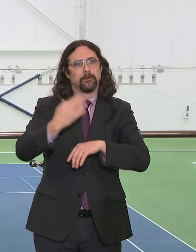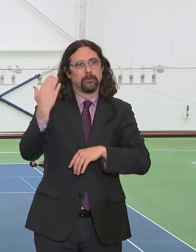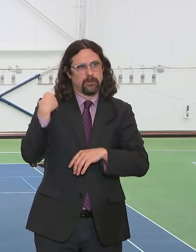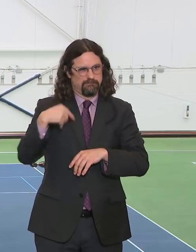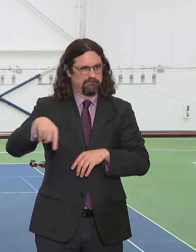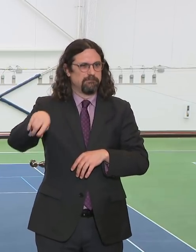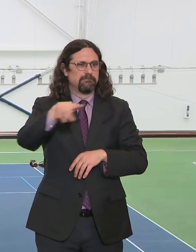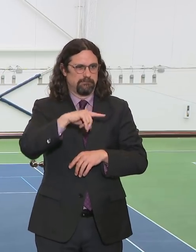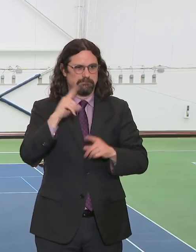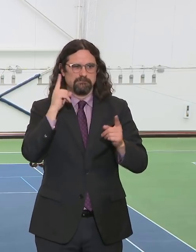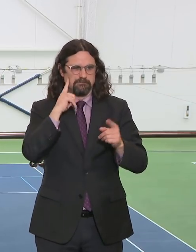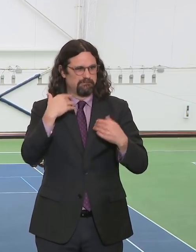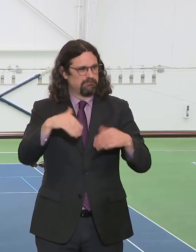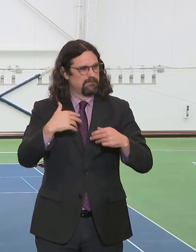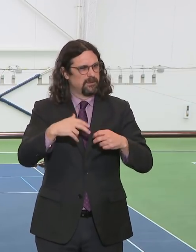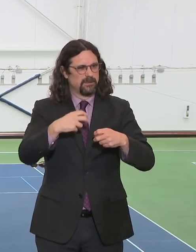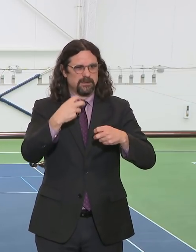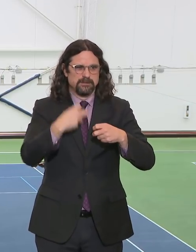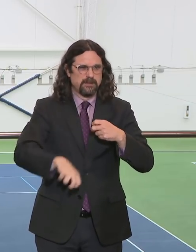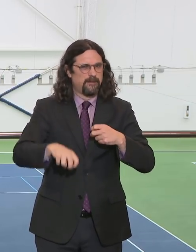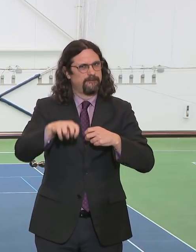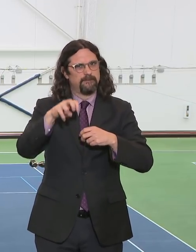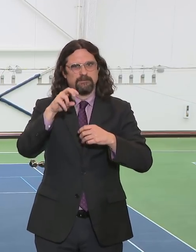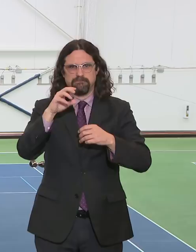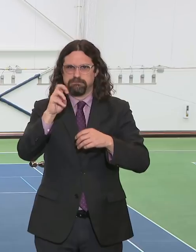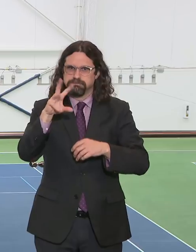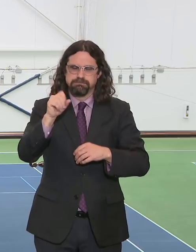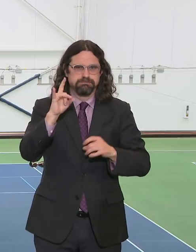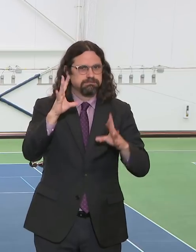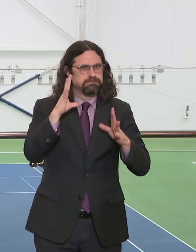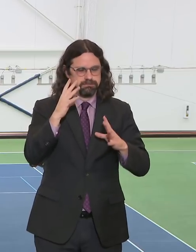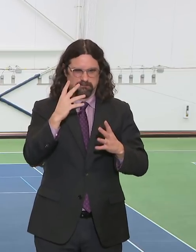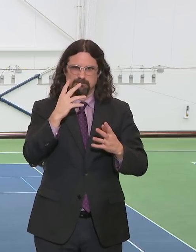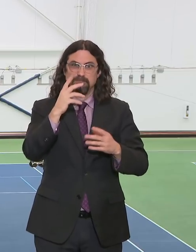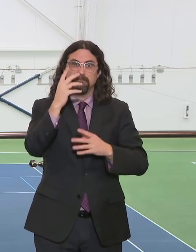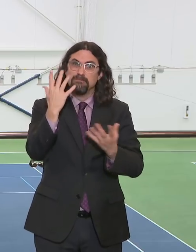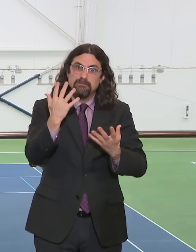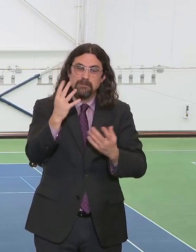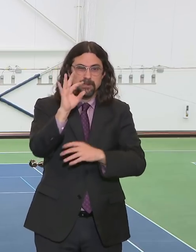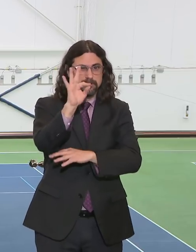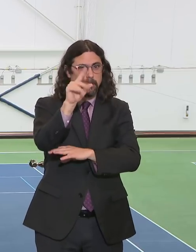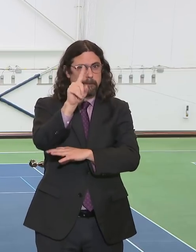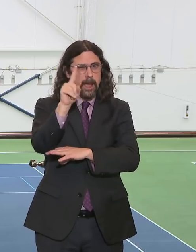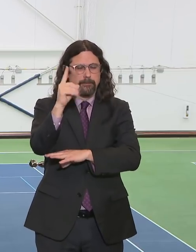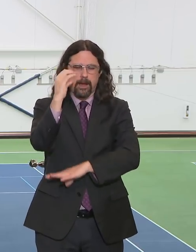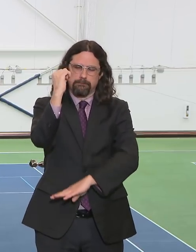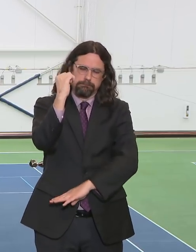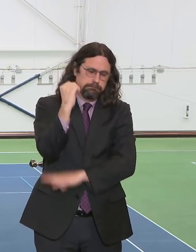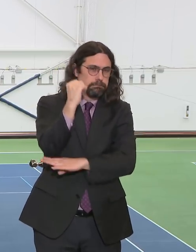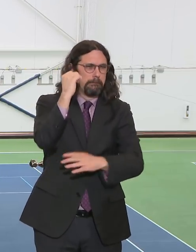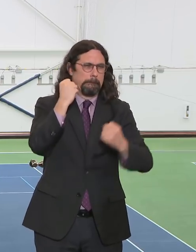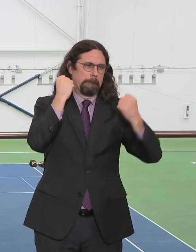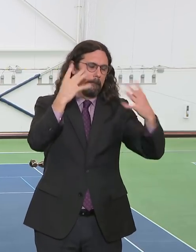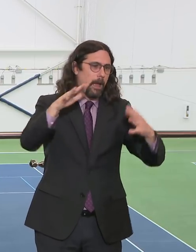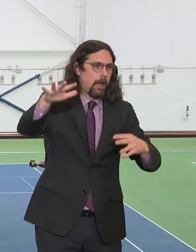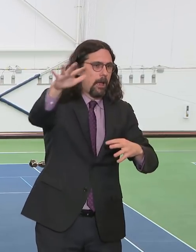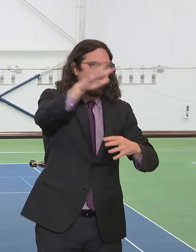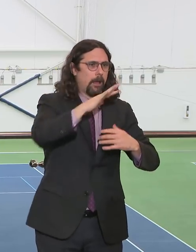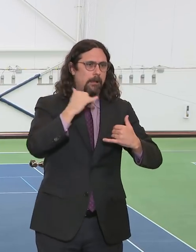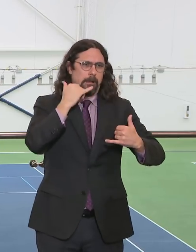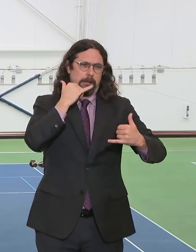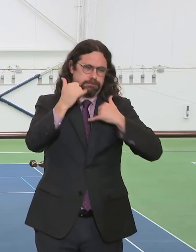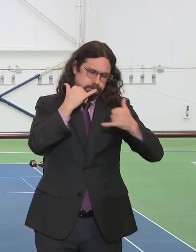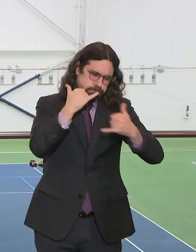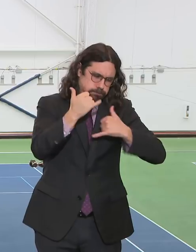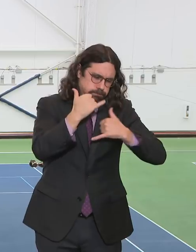-1, and the real challenges that our first responders were facing, our paramedics and our EMTs through